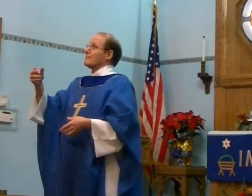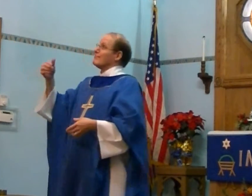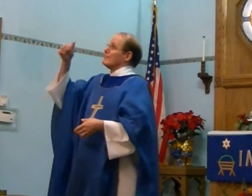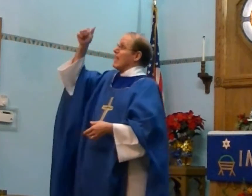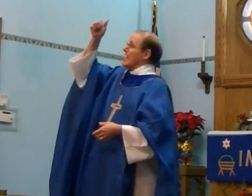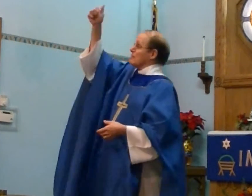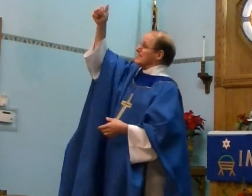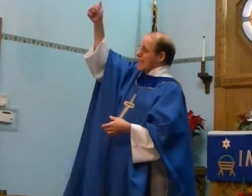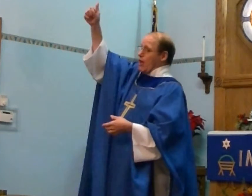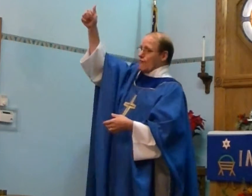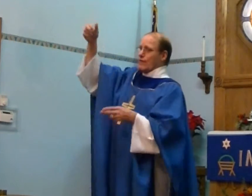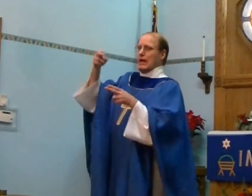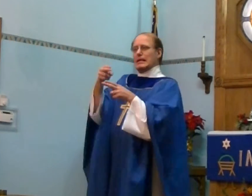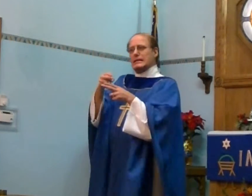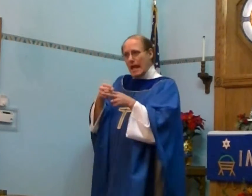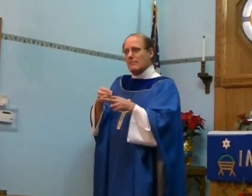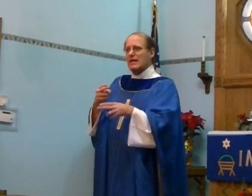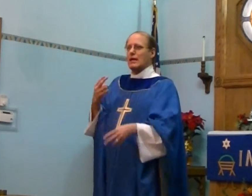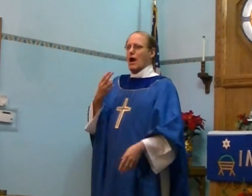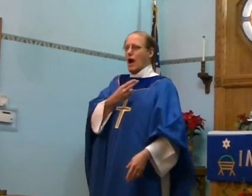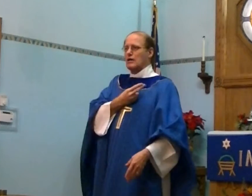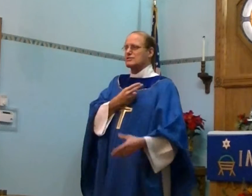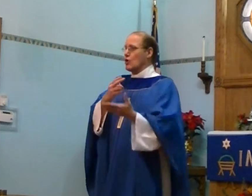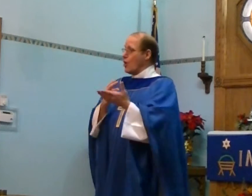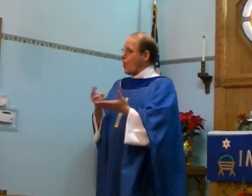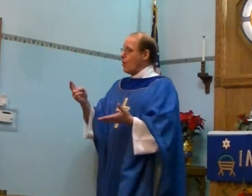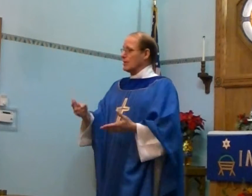himself naming us holy